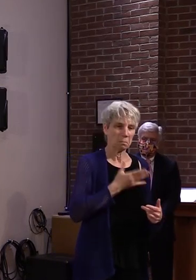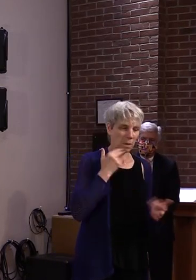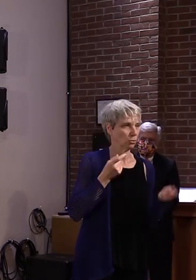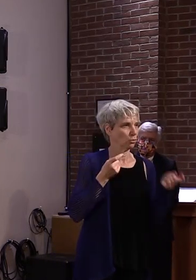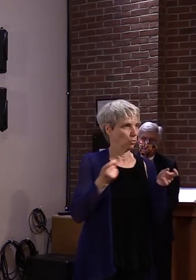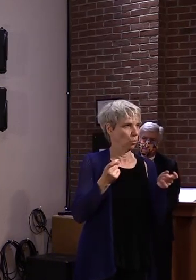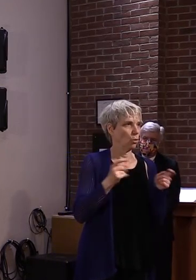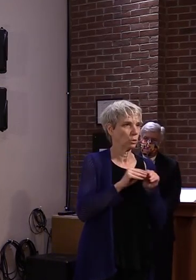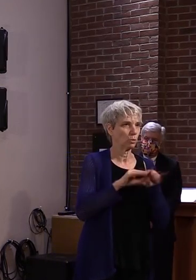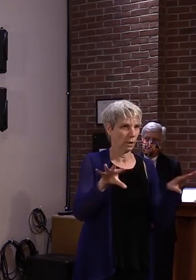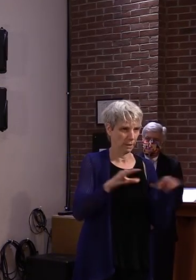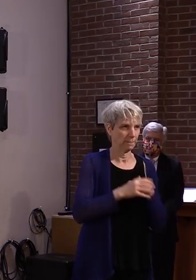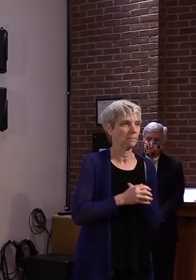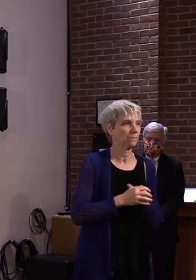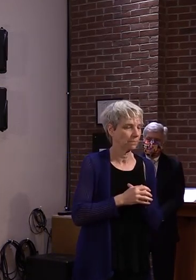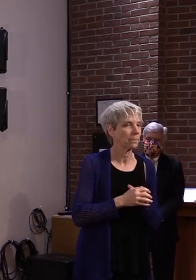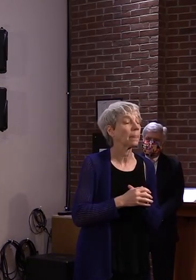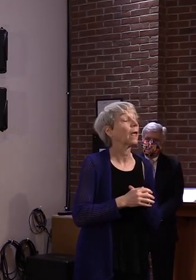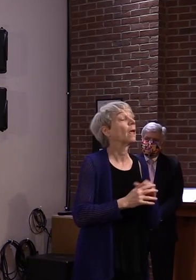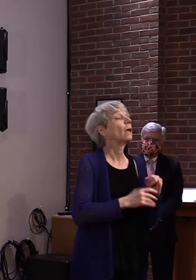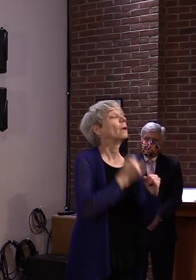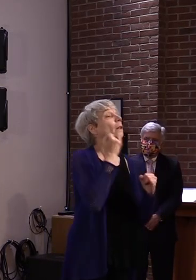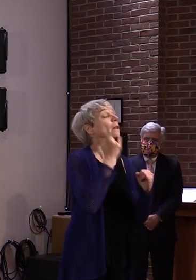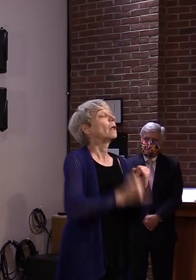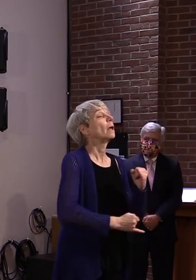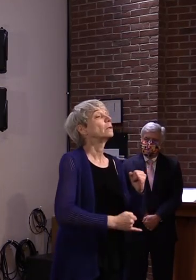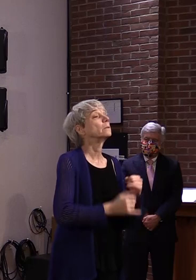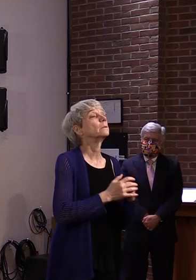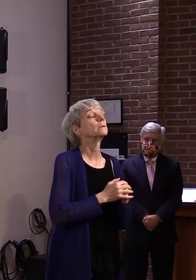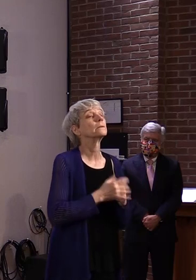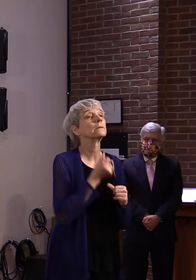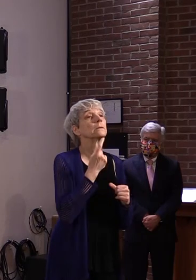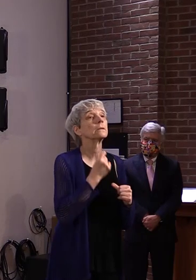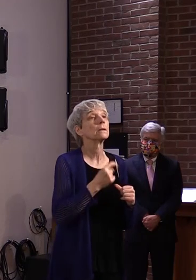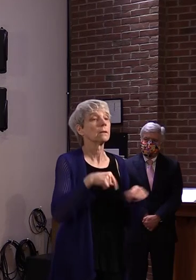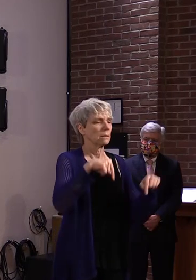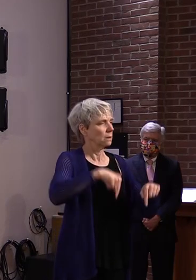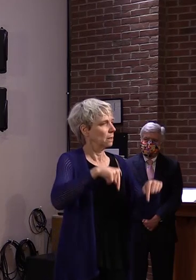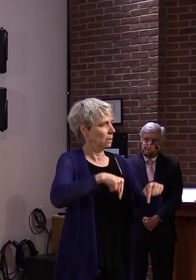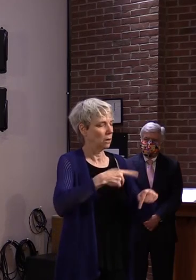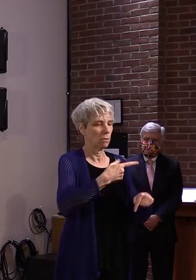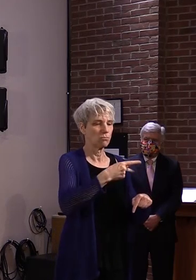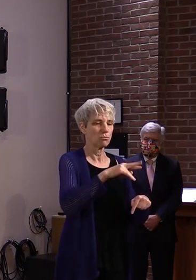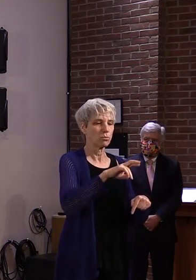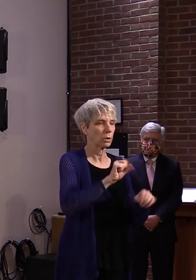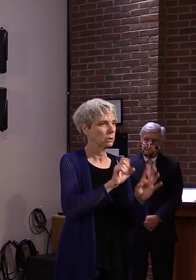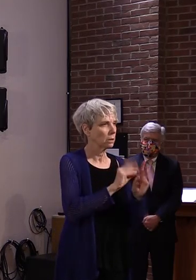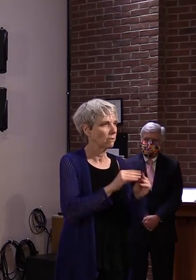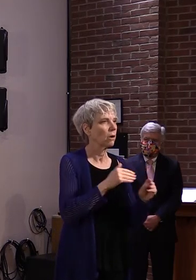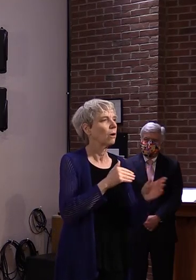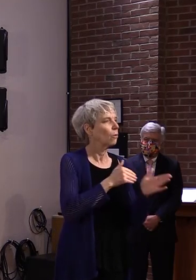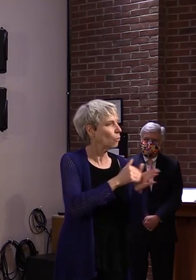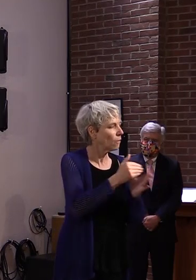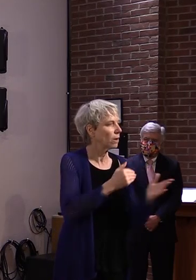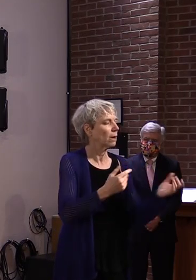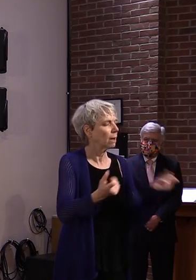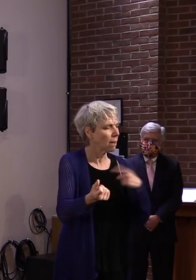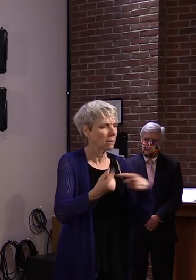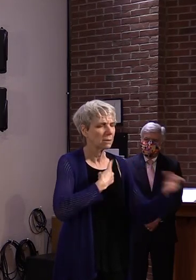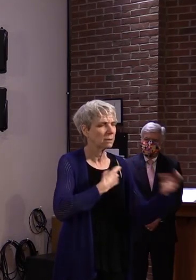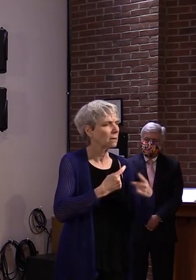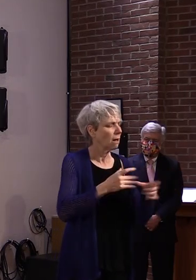Lastly, I'm frequently asked at these press conferences, actually, about the source of outbreaks and